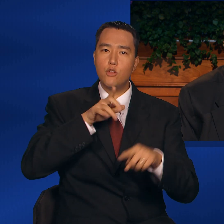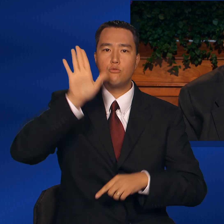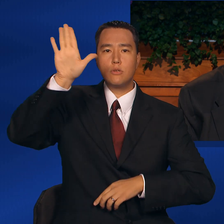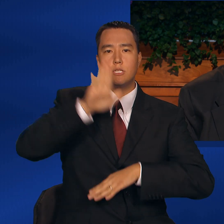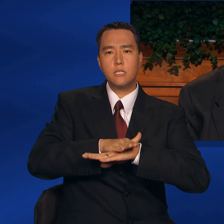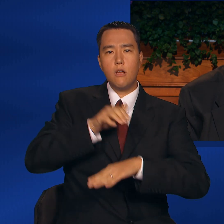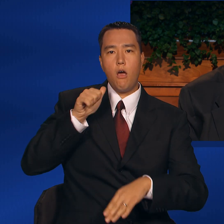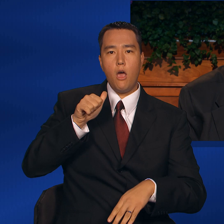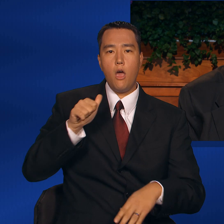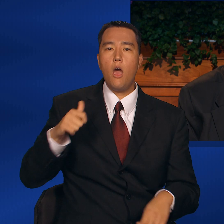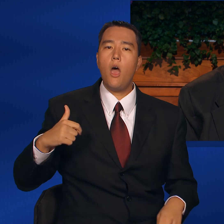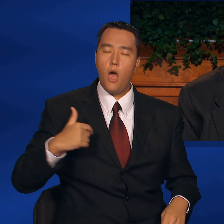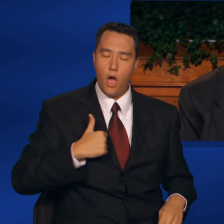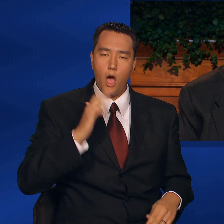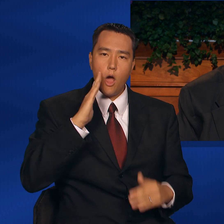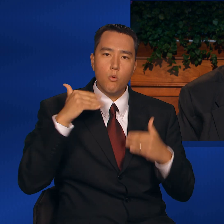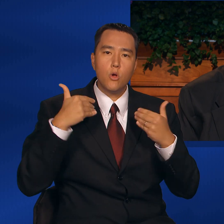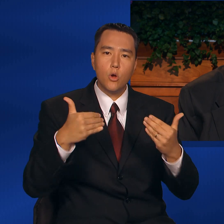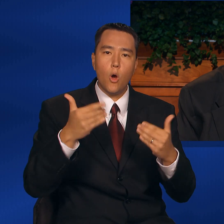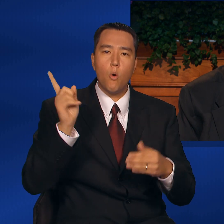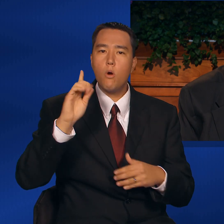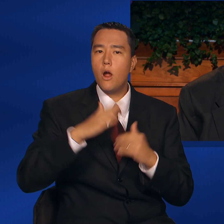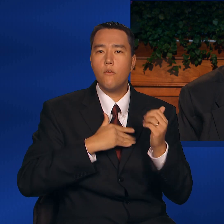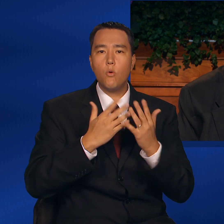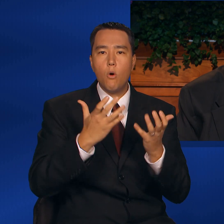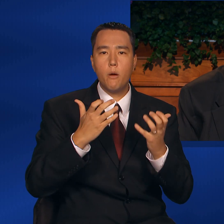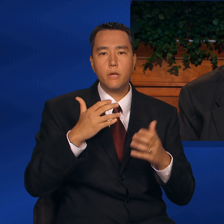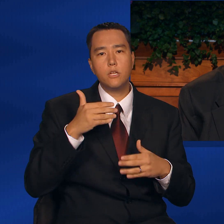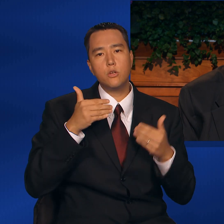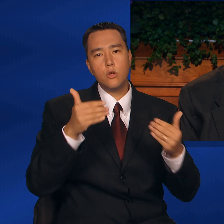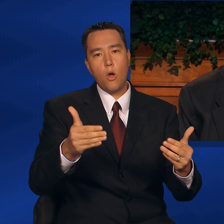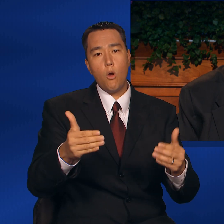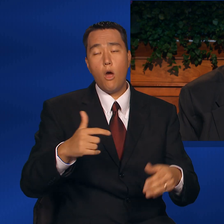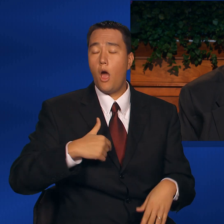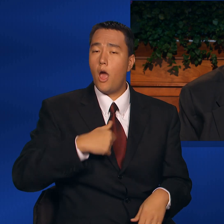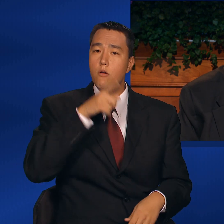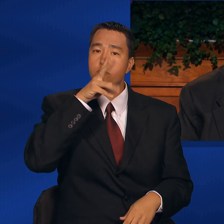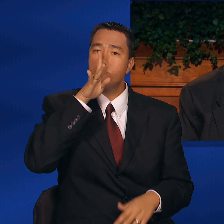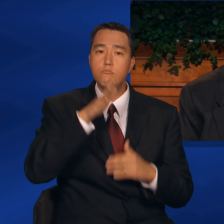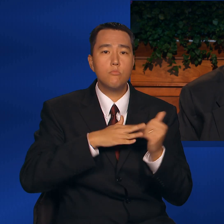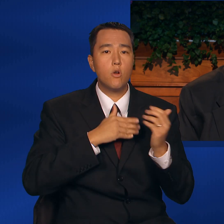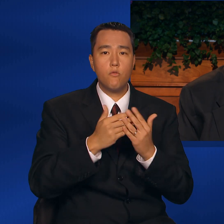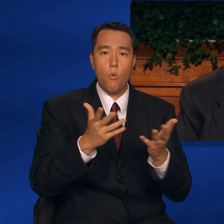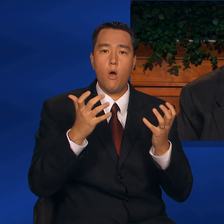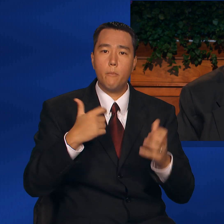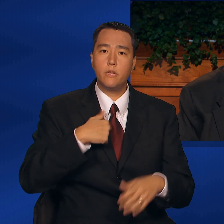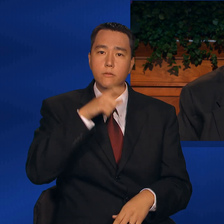I'll go where you want me to go. I'll say what you want me to say.